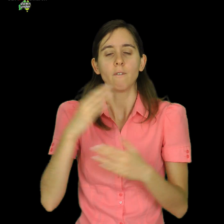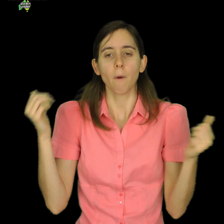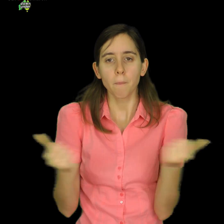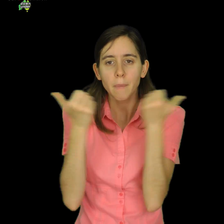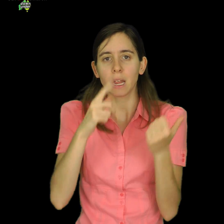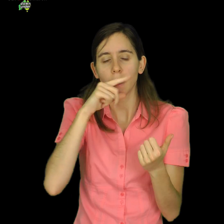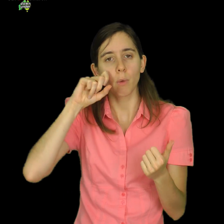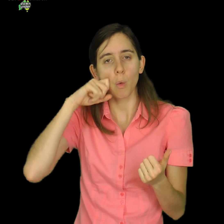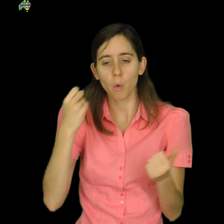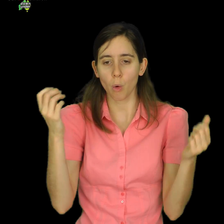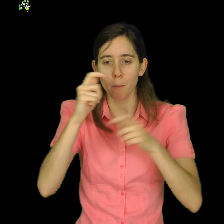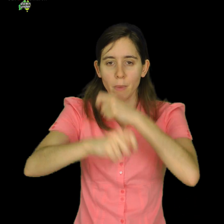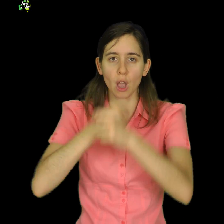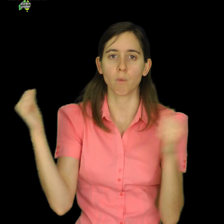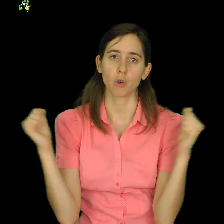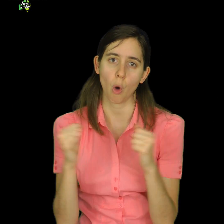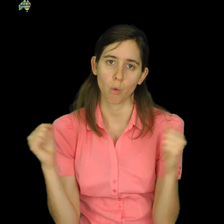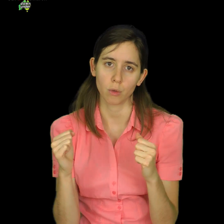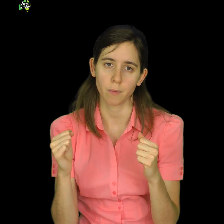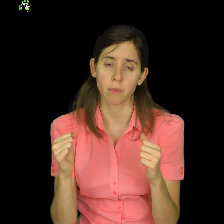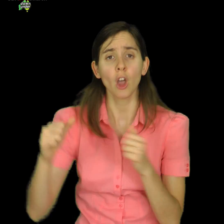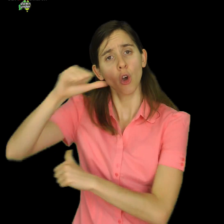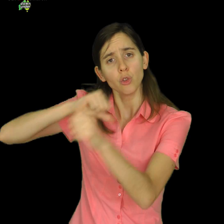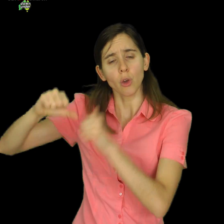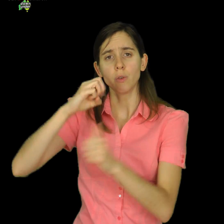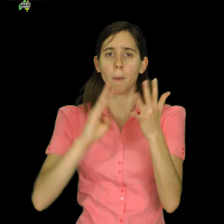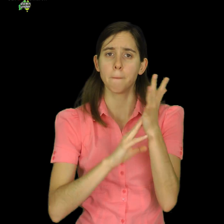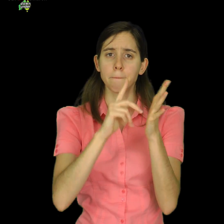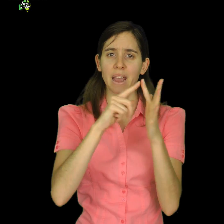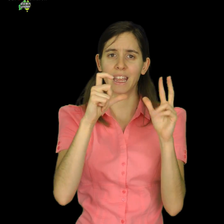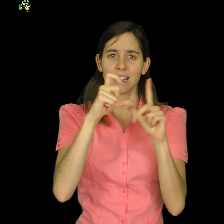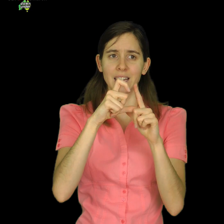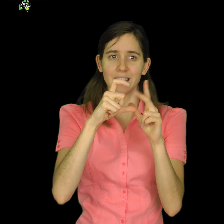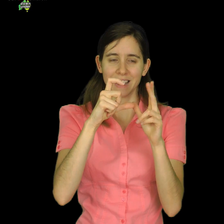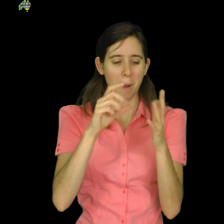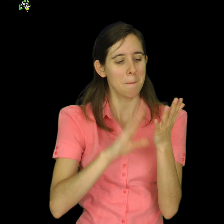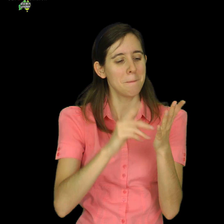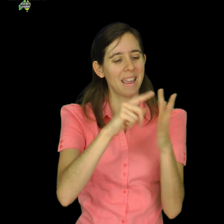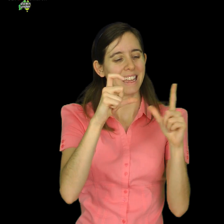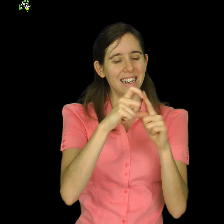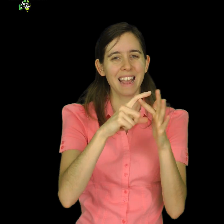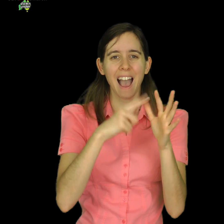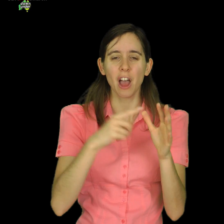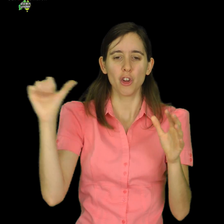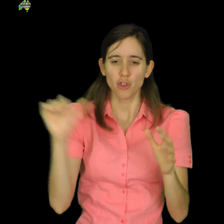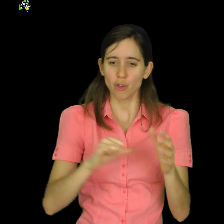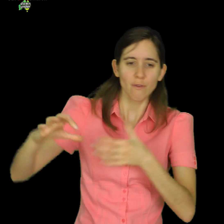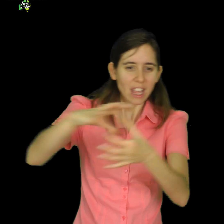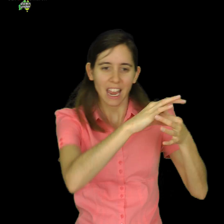Social media was supposed to produce the most connected generation in history. Ironically, it has given